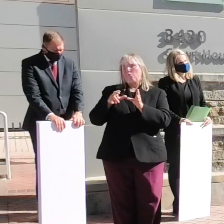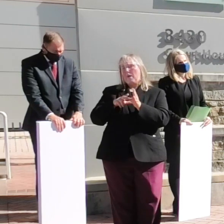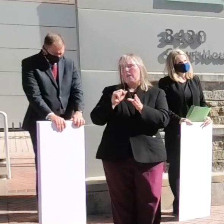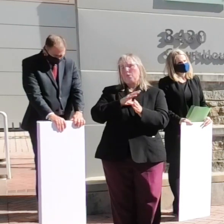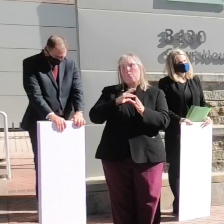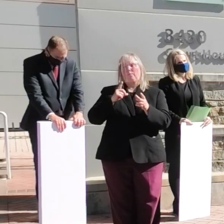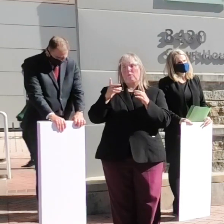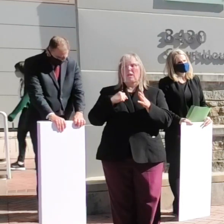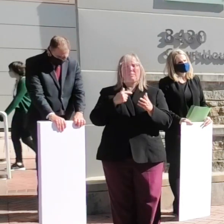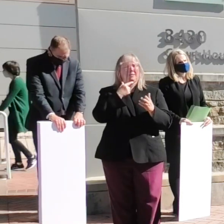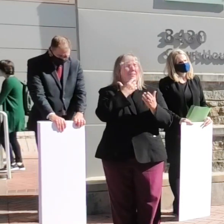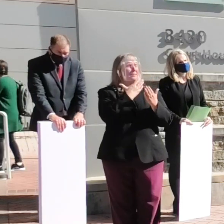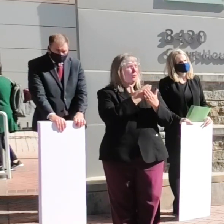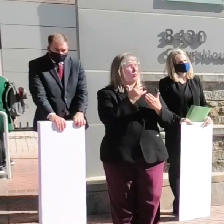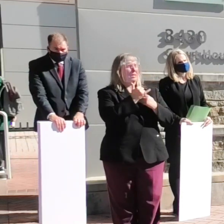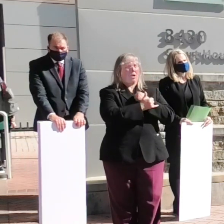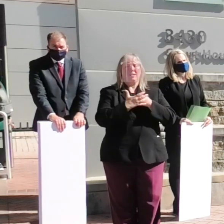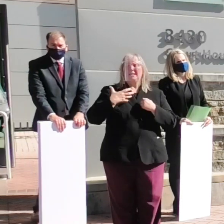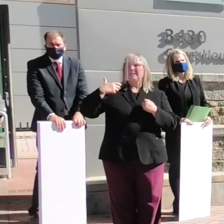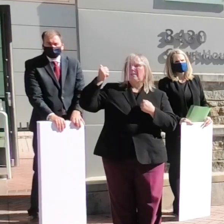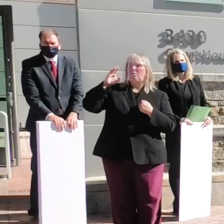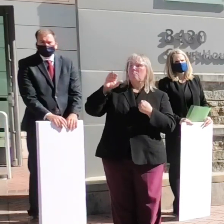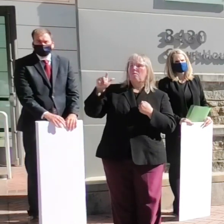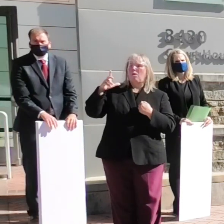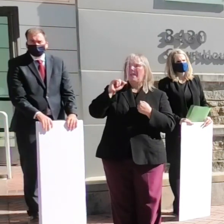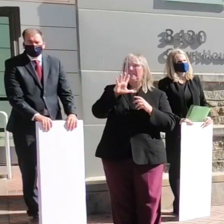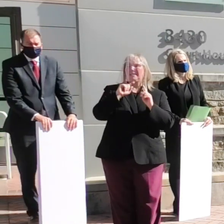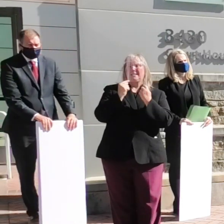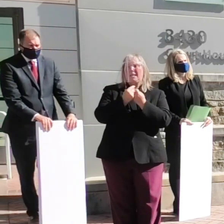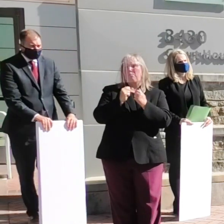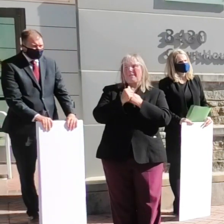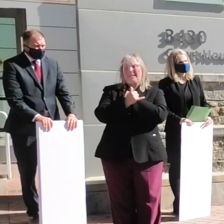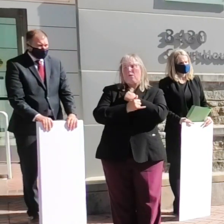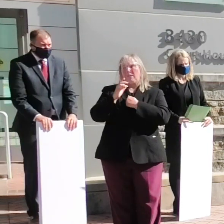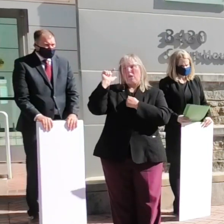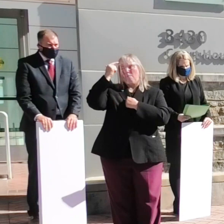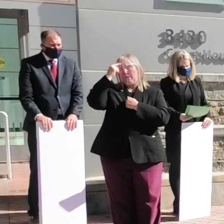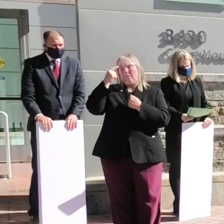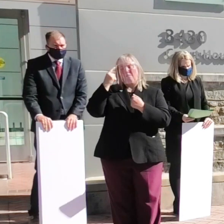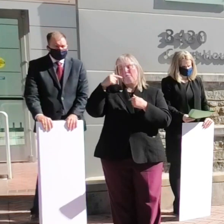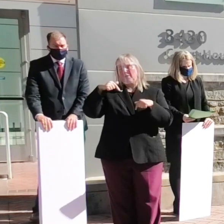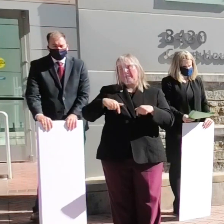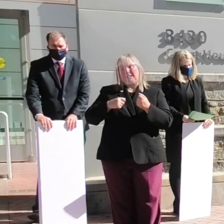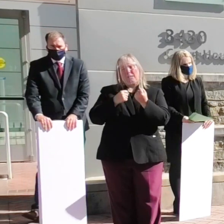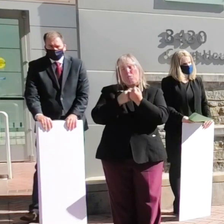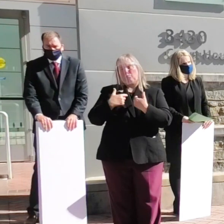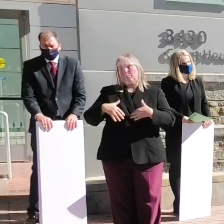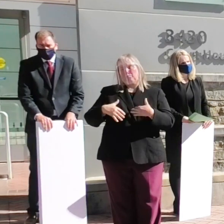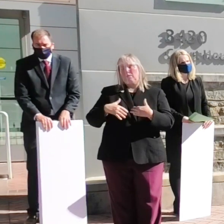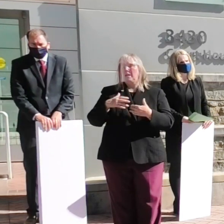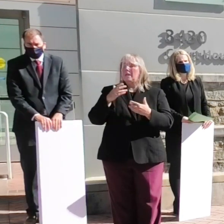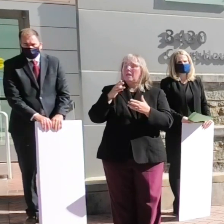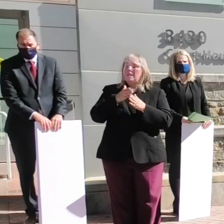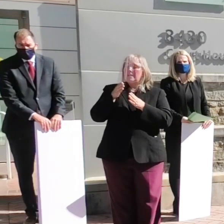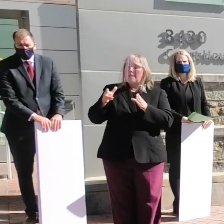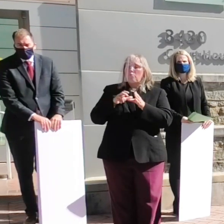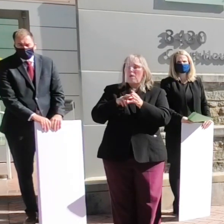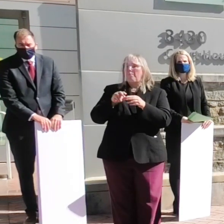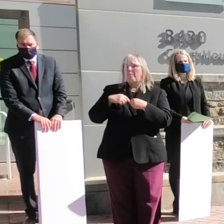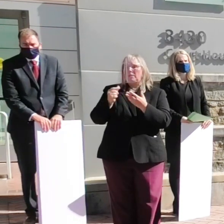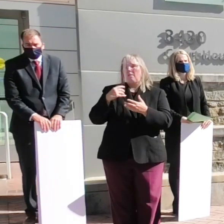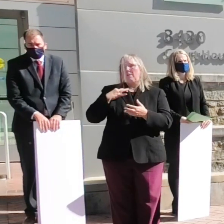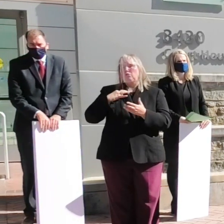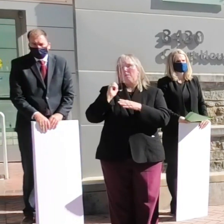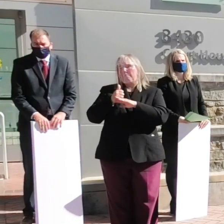County Executive Ball and his team with the county government for this support. NeighborRide provides volunteer-based